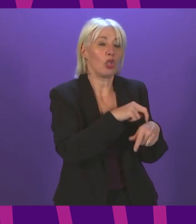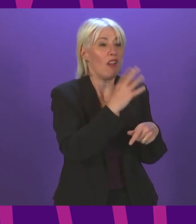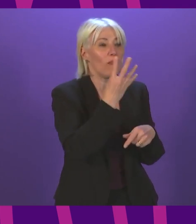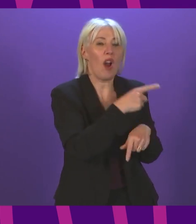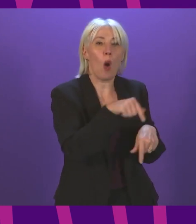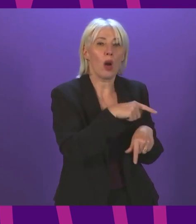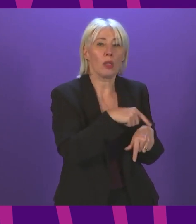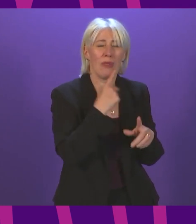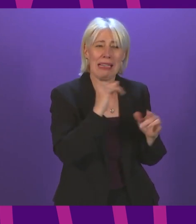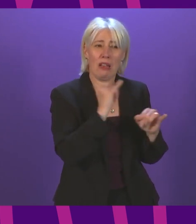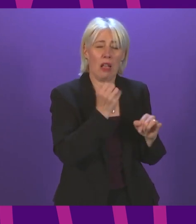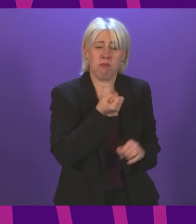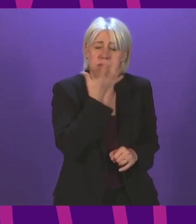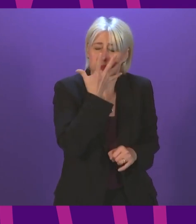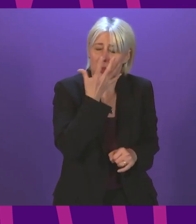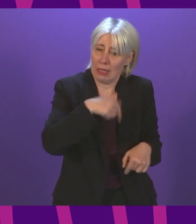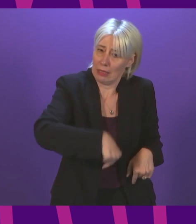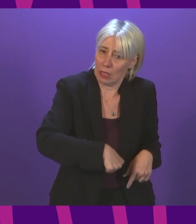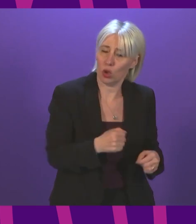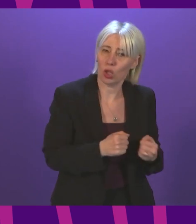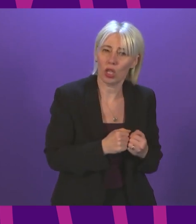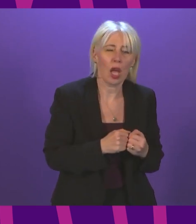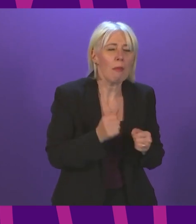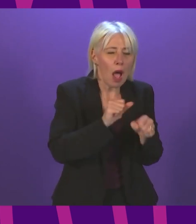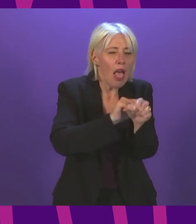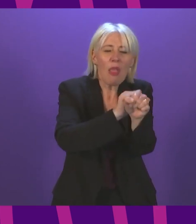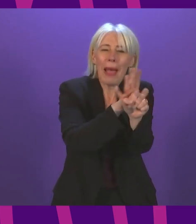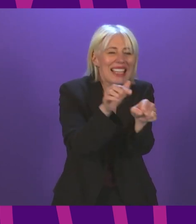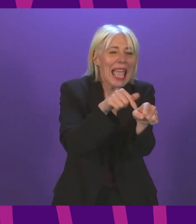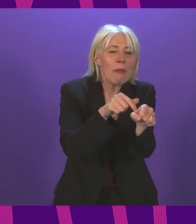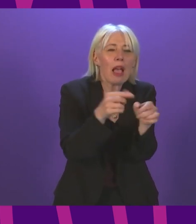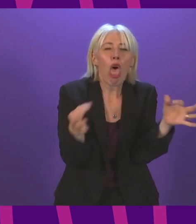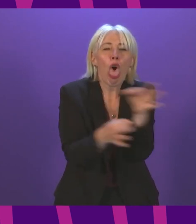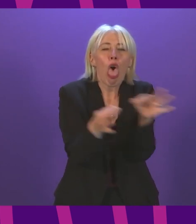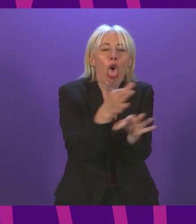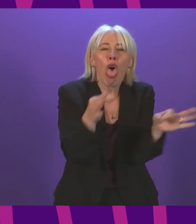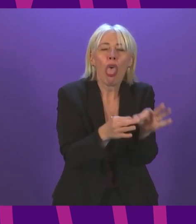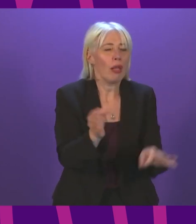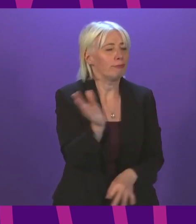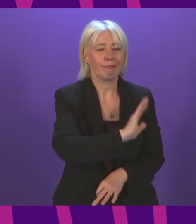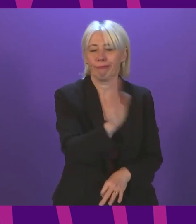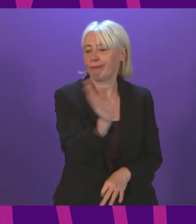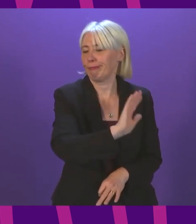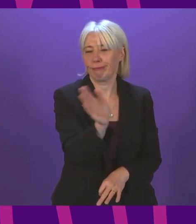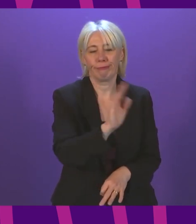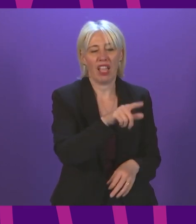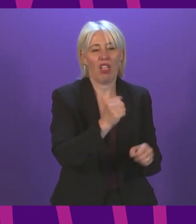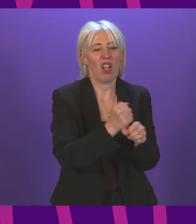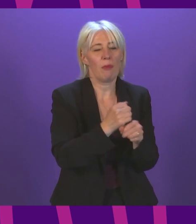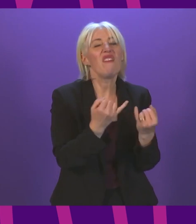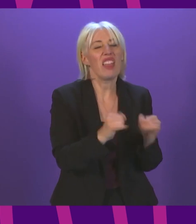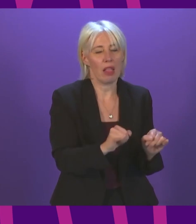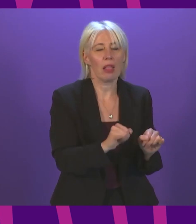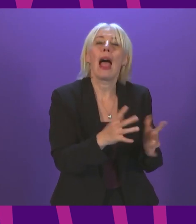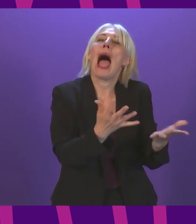and tragedy but don't use the pandemic as a cover for government failure. I accept the